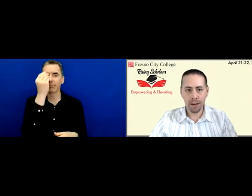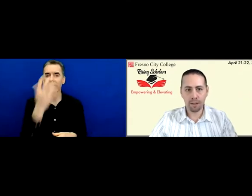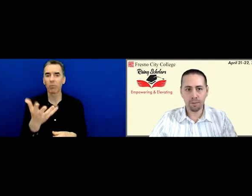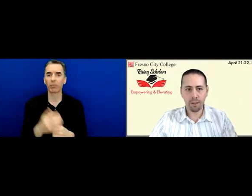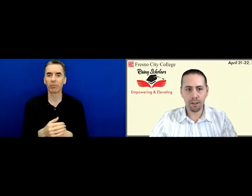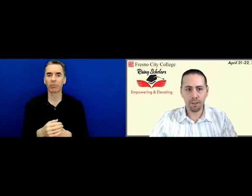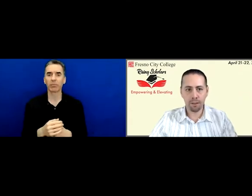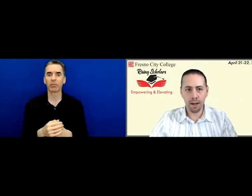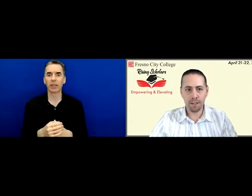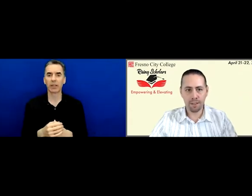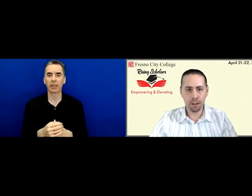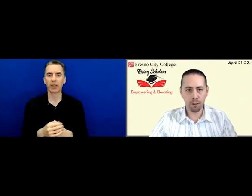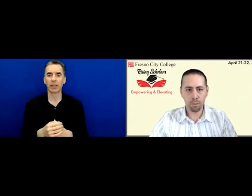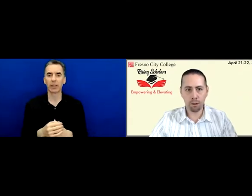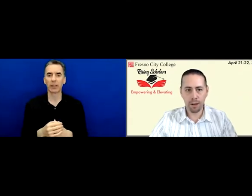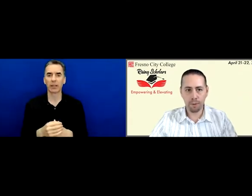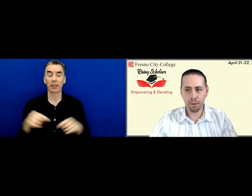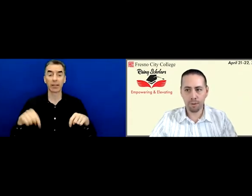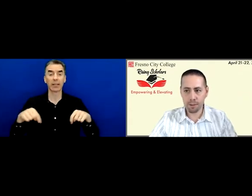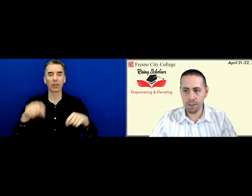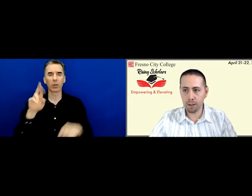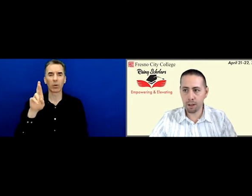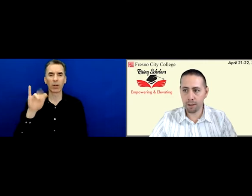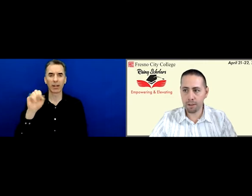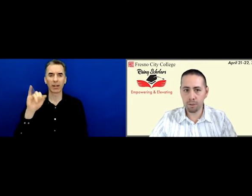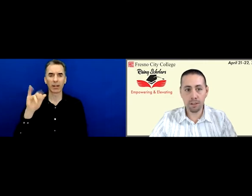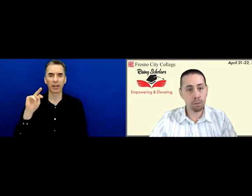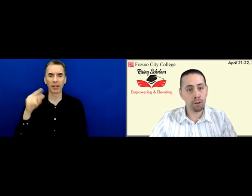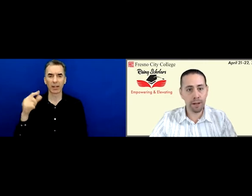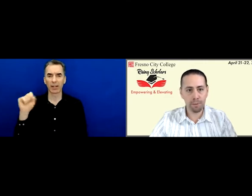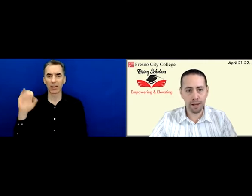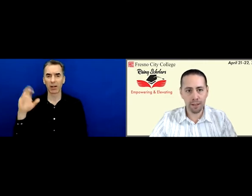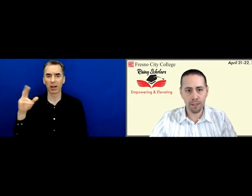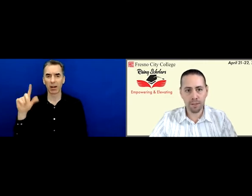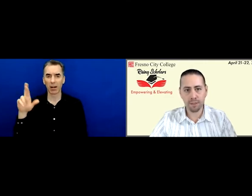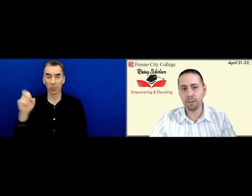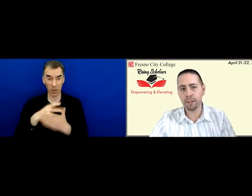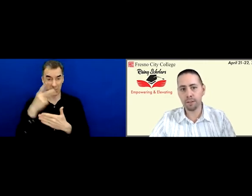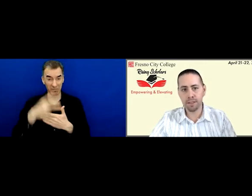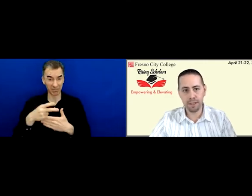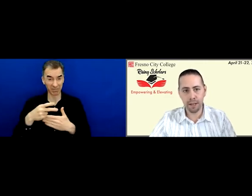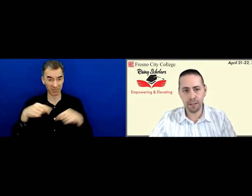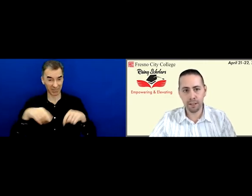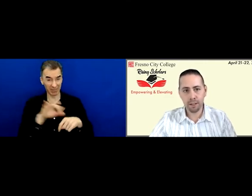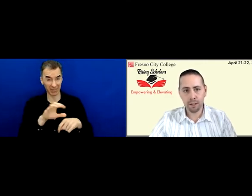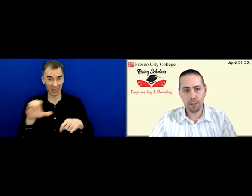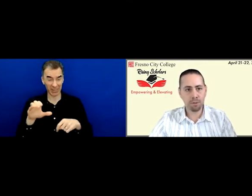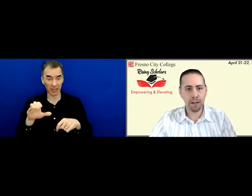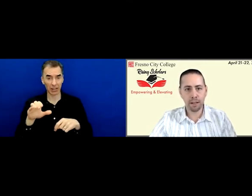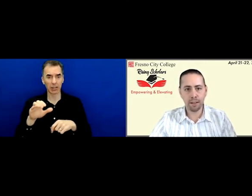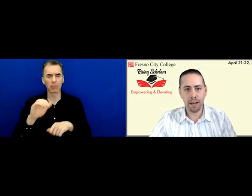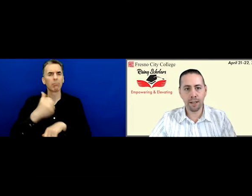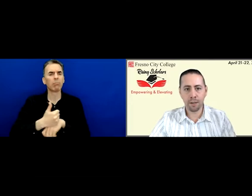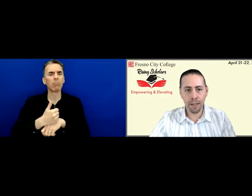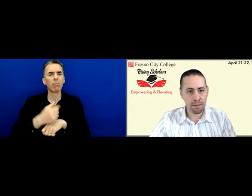we have the Rising Scholars Program at Fresno City College, which is a program that is specifically designed to